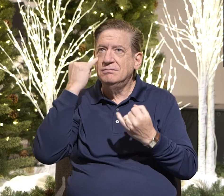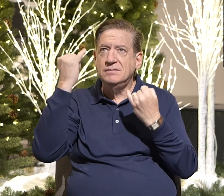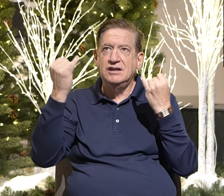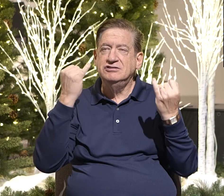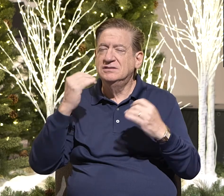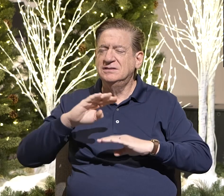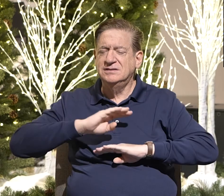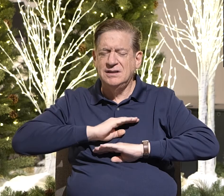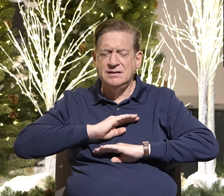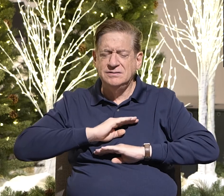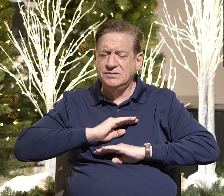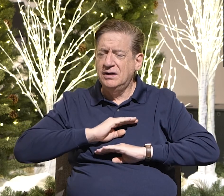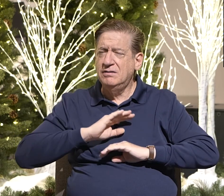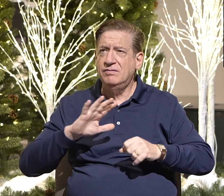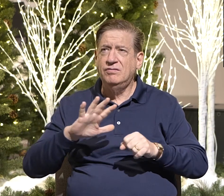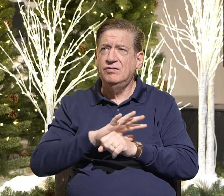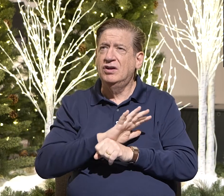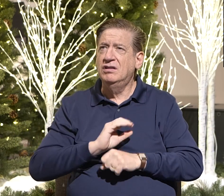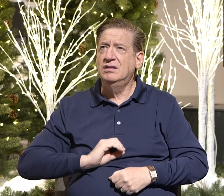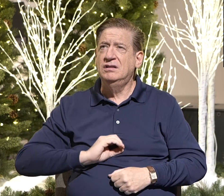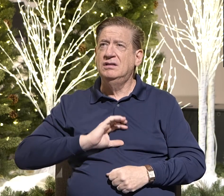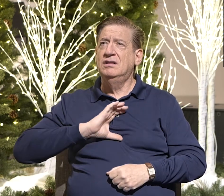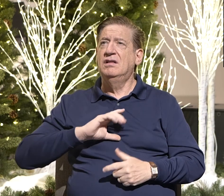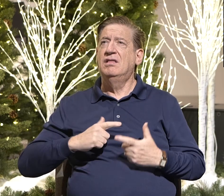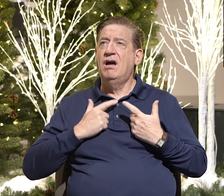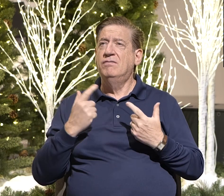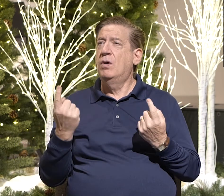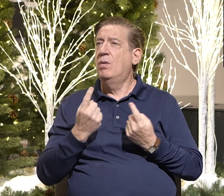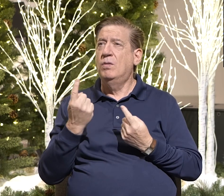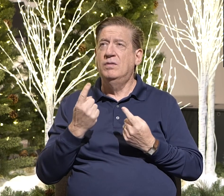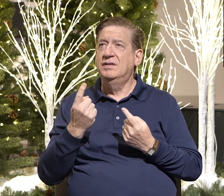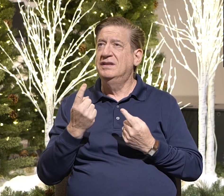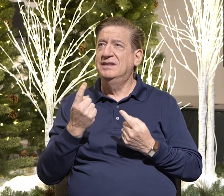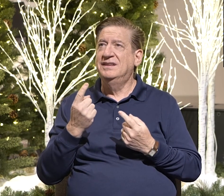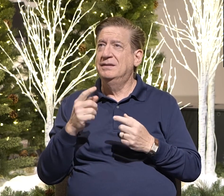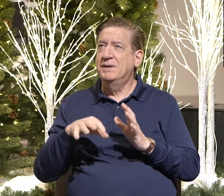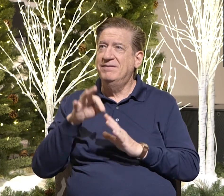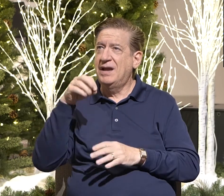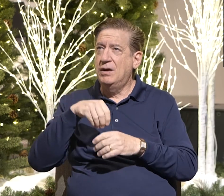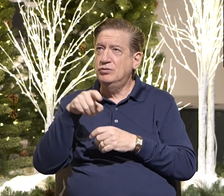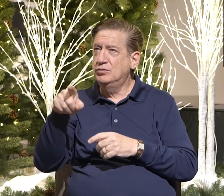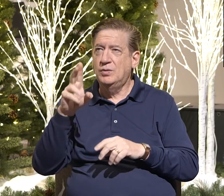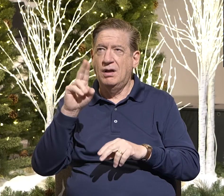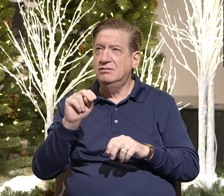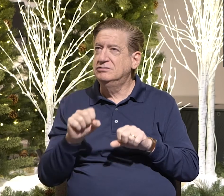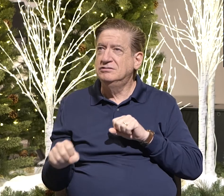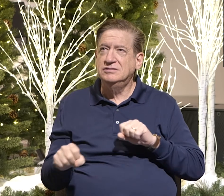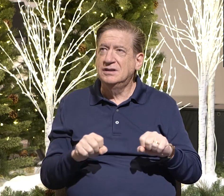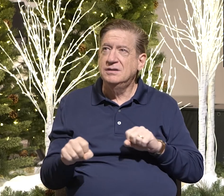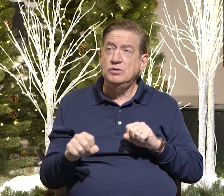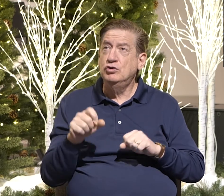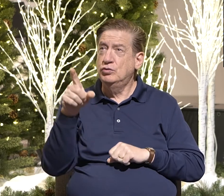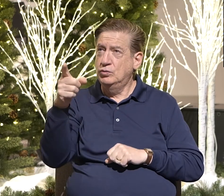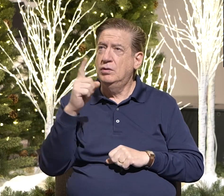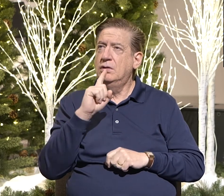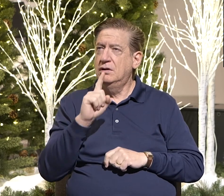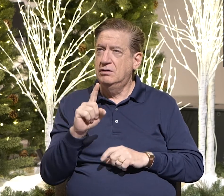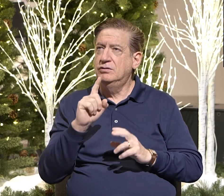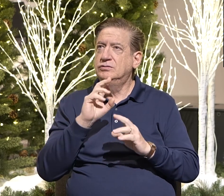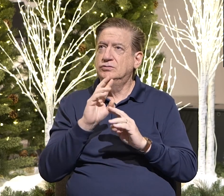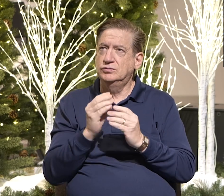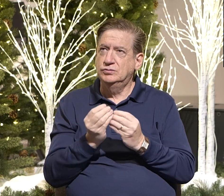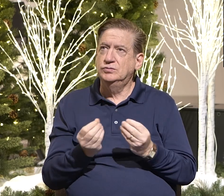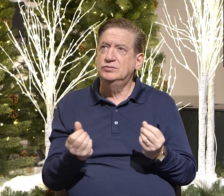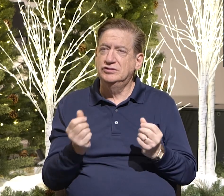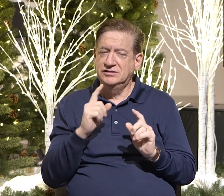in an unshakable faith that can only be found in you. That you, you are, you are the solution to our world.